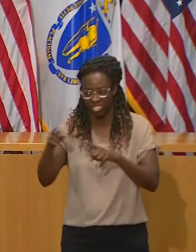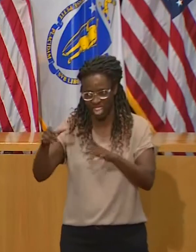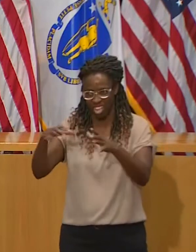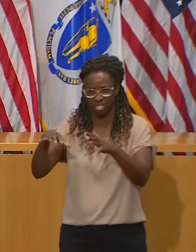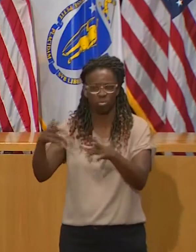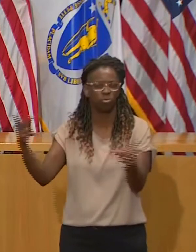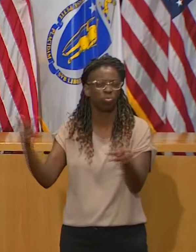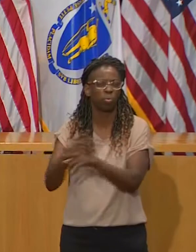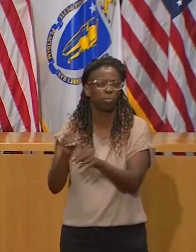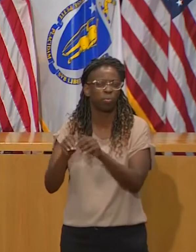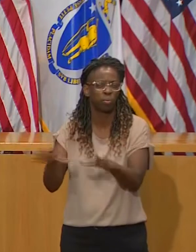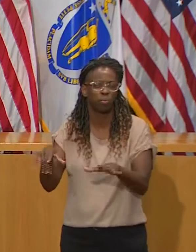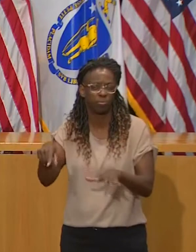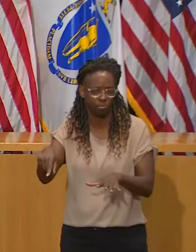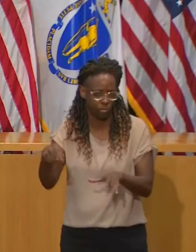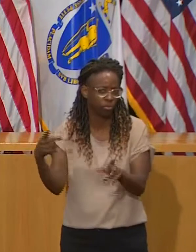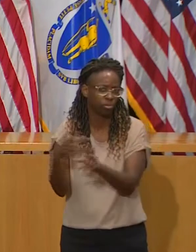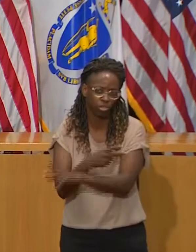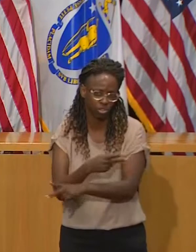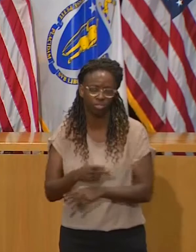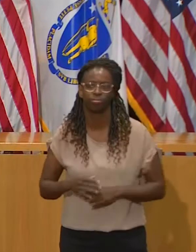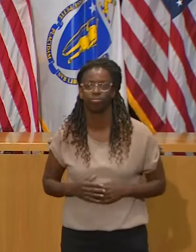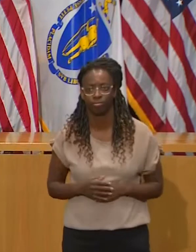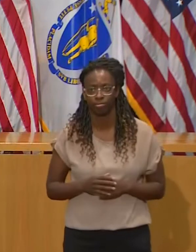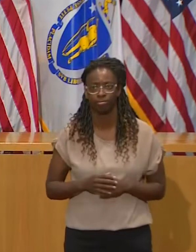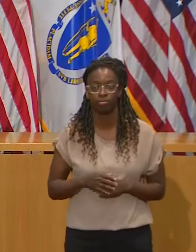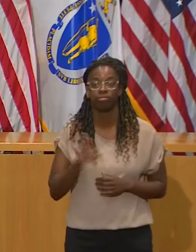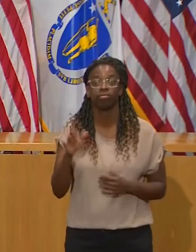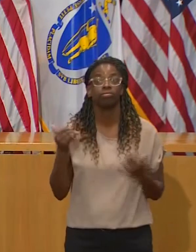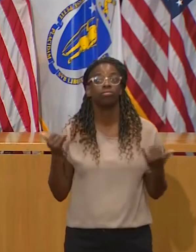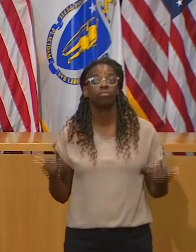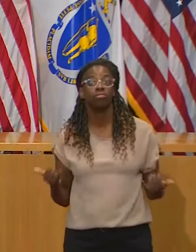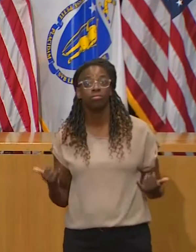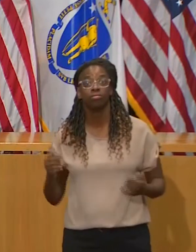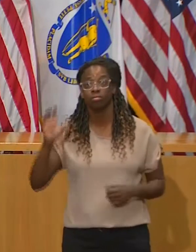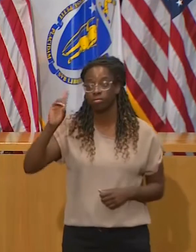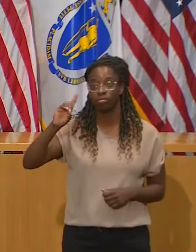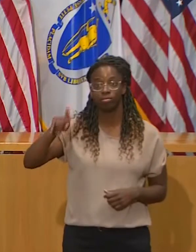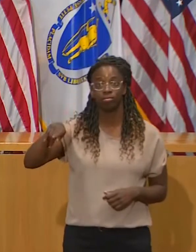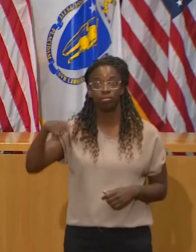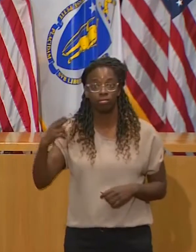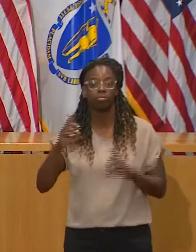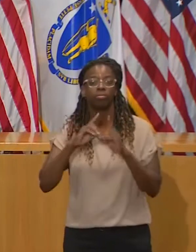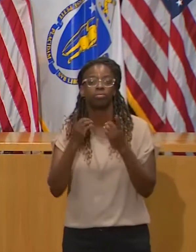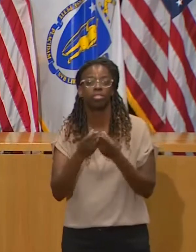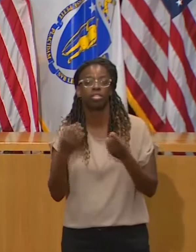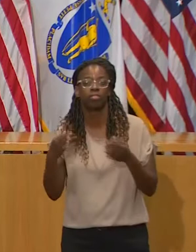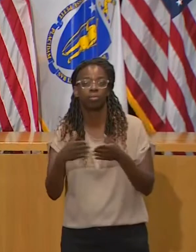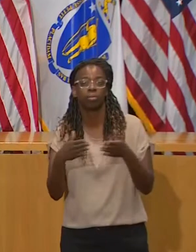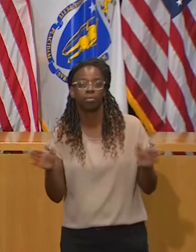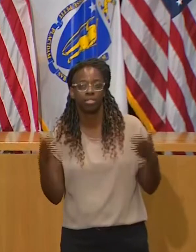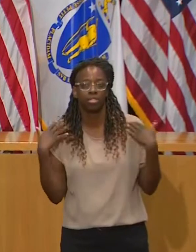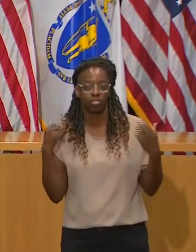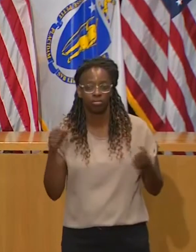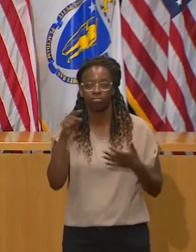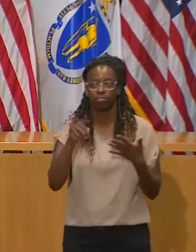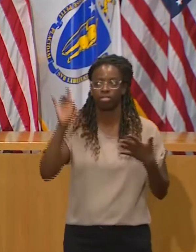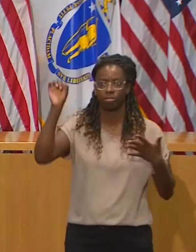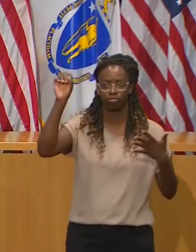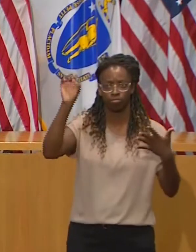Today, the Department of Public Health has released tips on how families should think about and plan for a safe Thanksgiving.